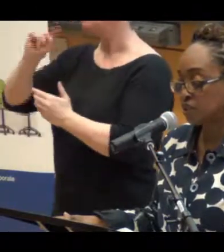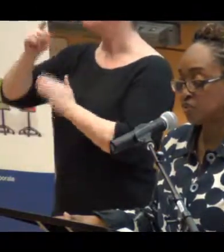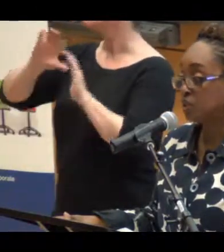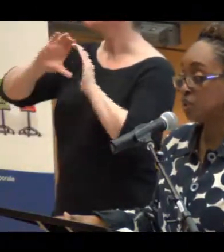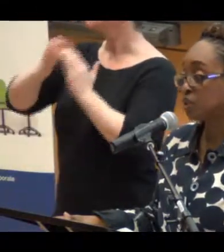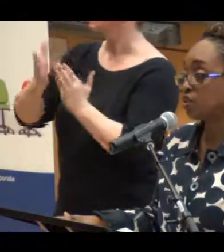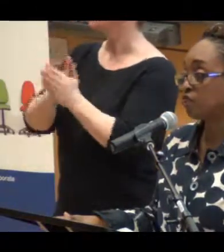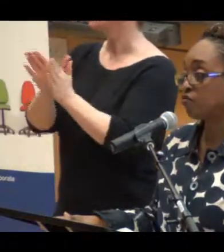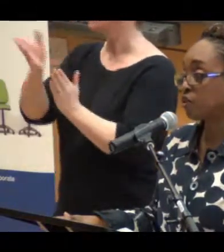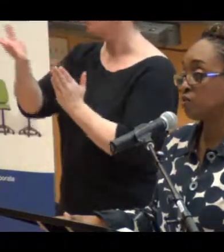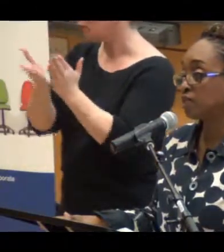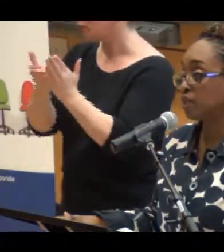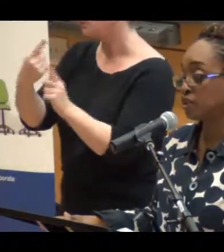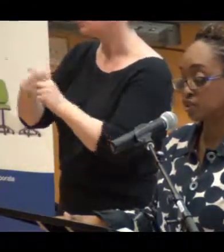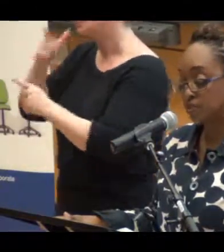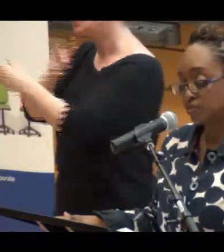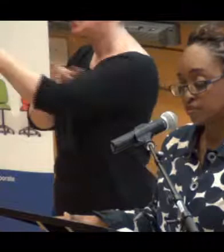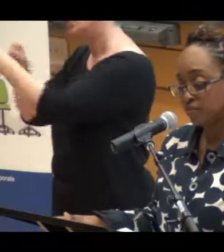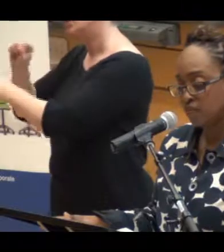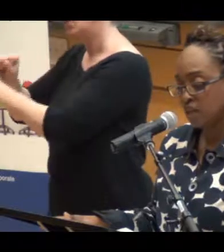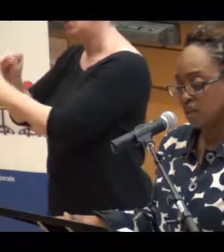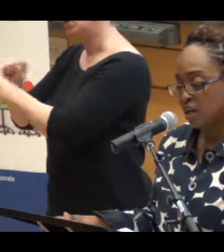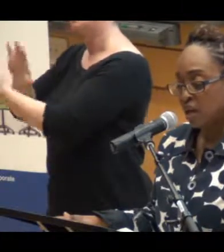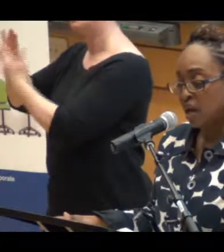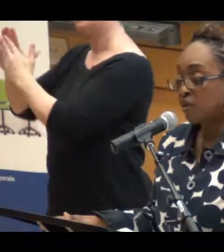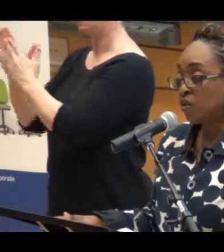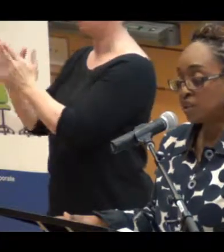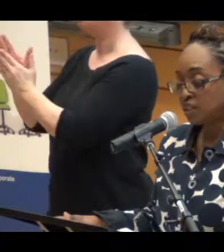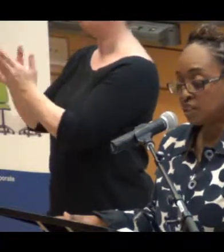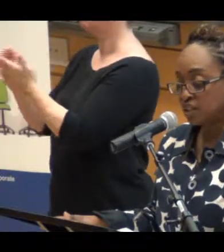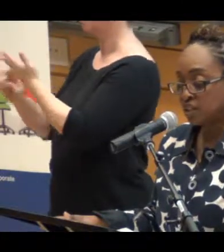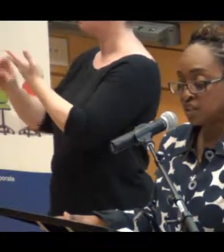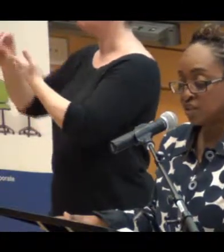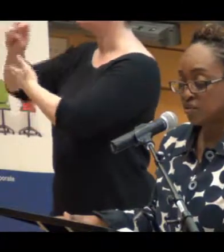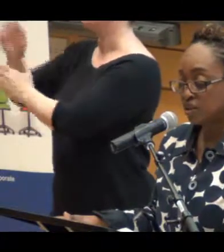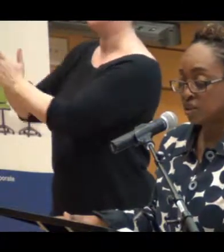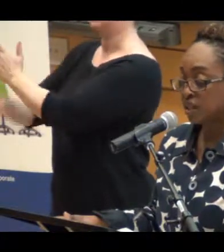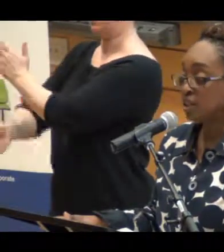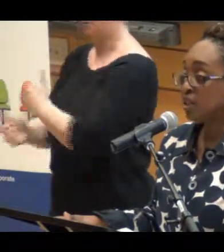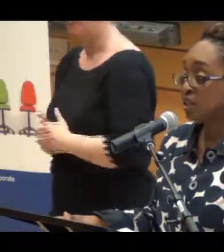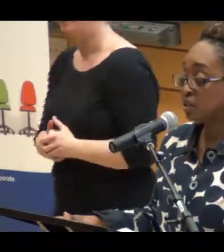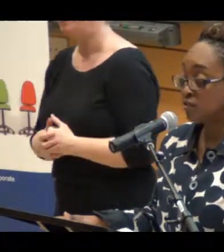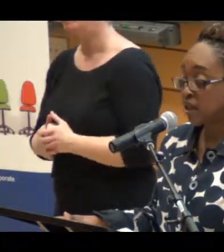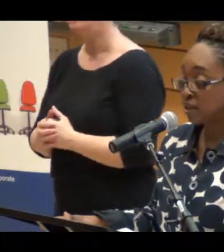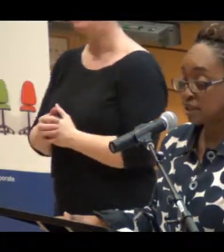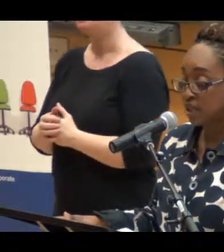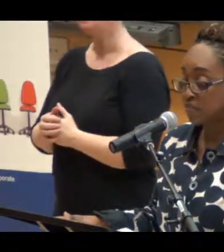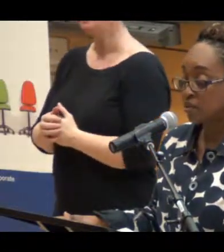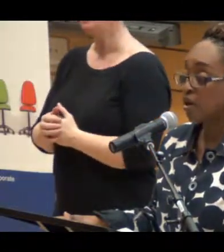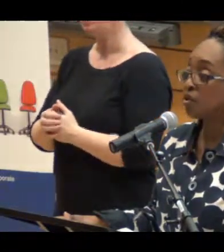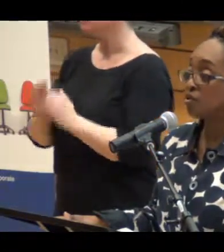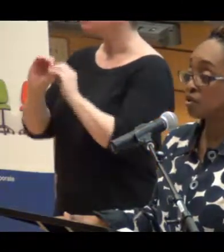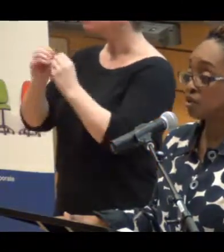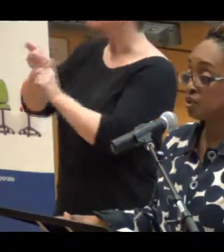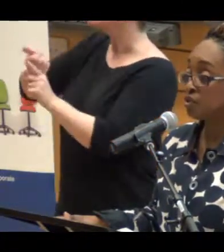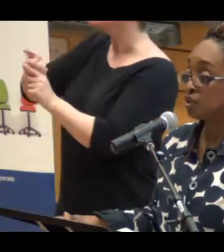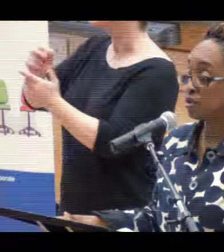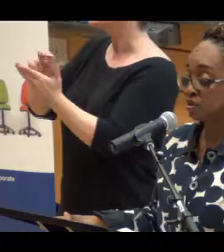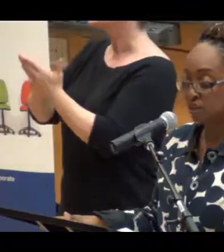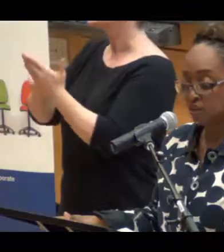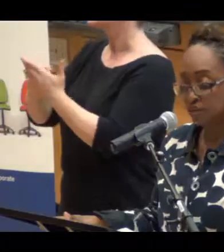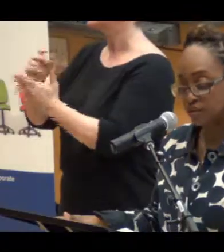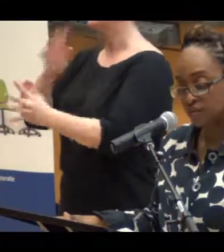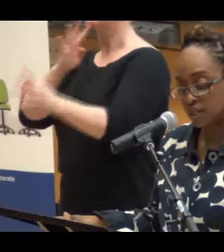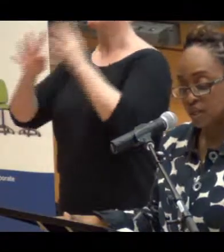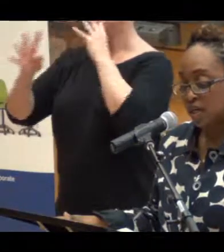employees to reach their full potential. An organization, in other words, that leads by example on the journey to